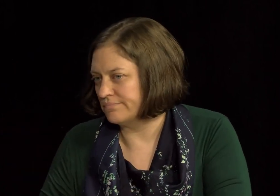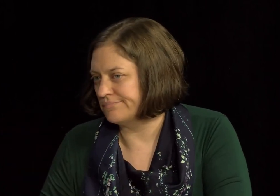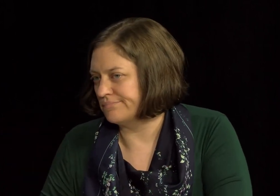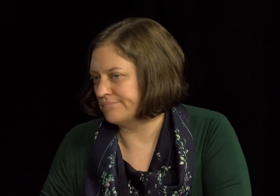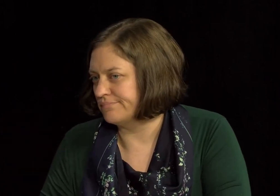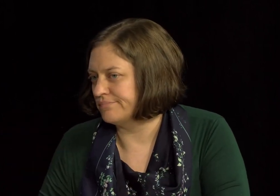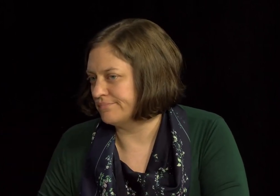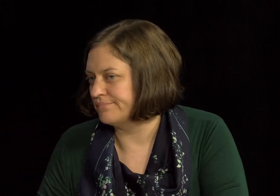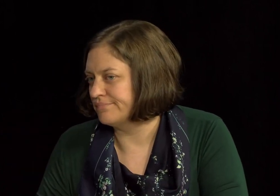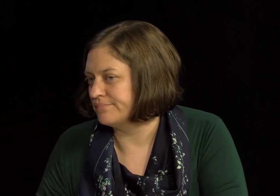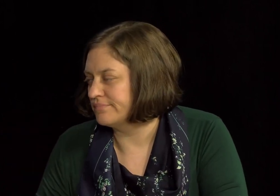arise, basically.